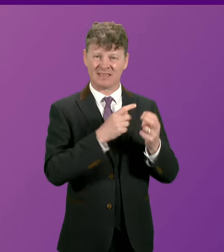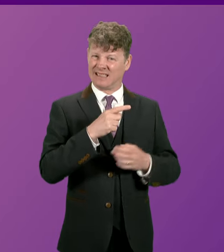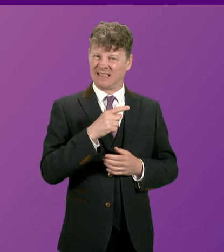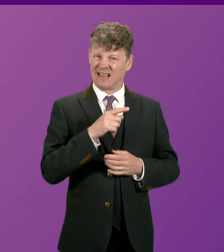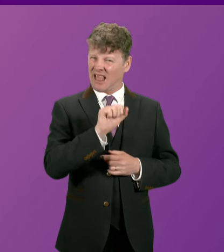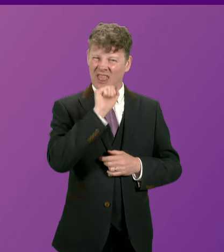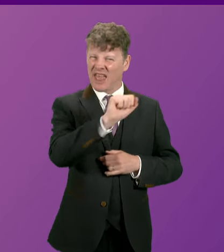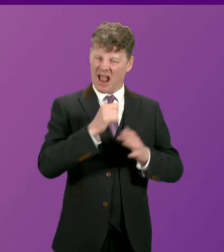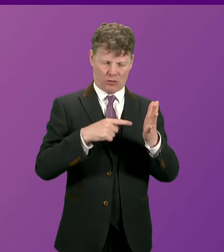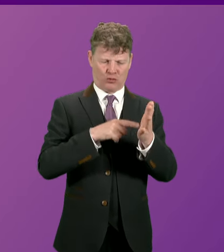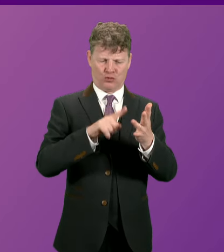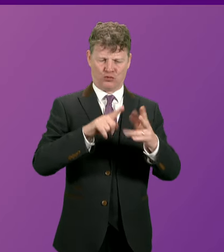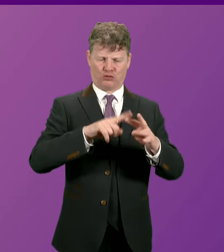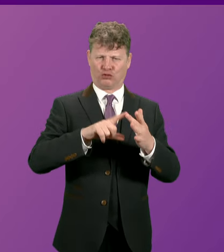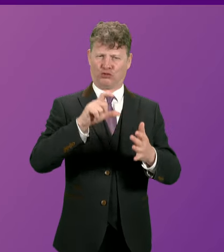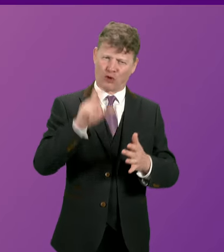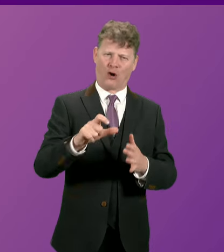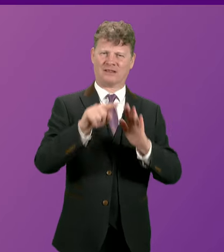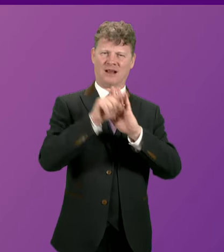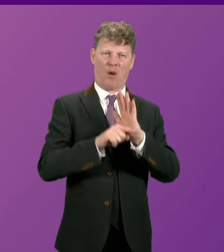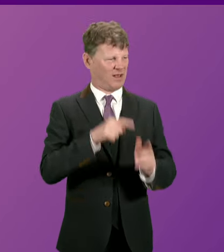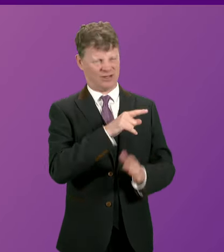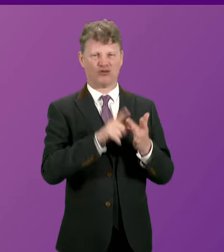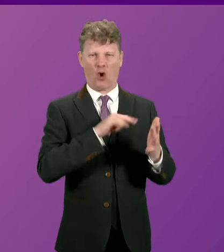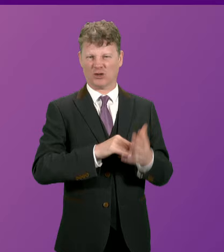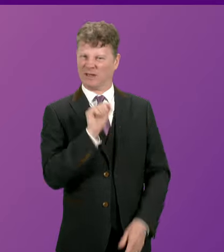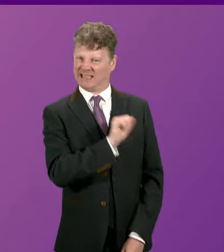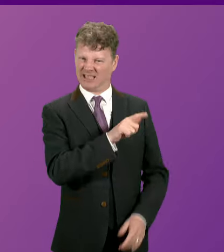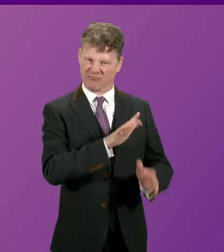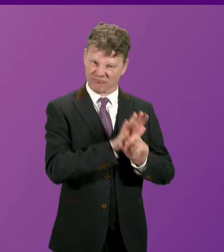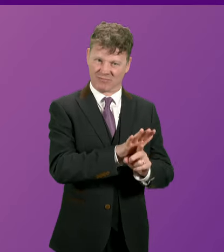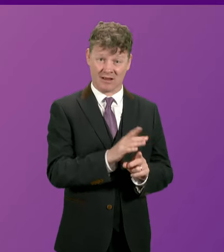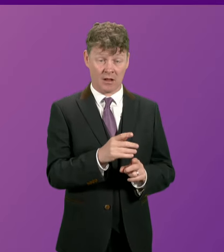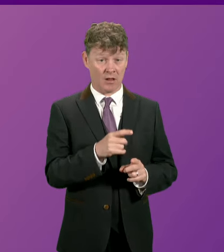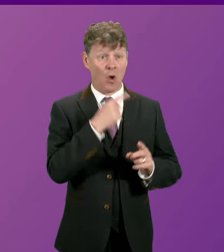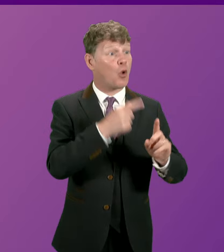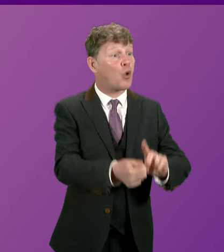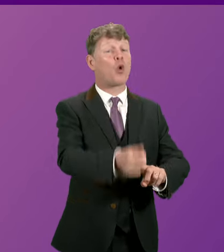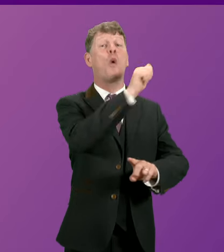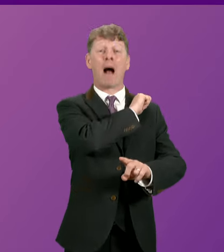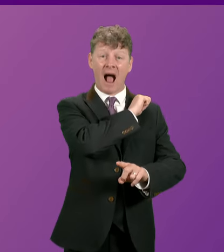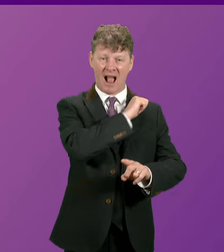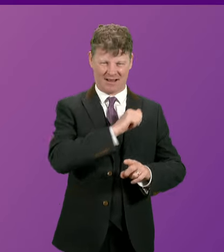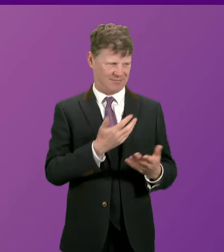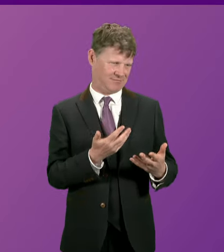toxic policies. How will going back to the future get the SNP out of the mess that they're in?